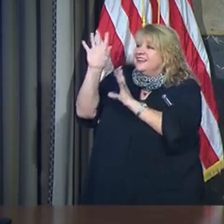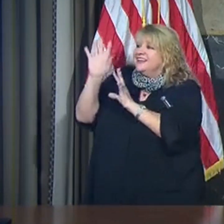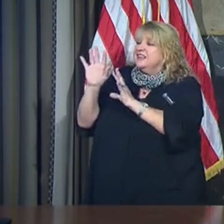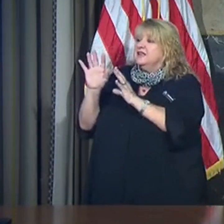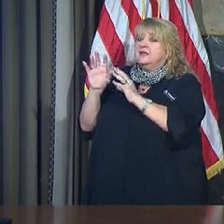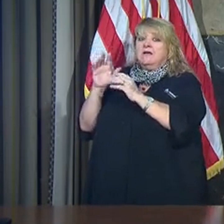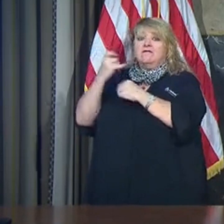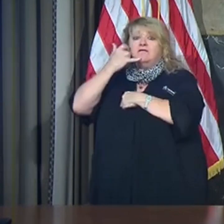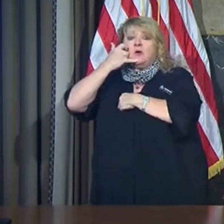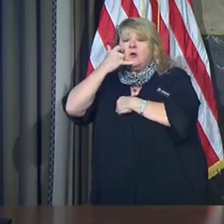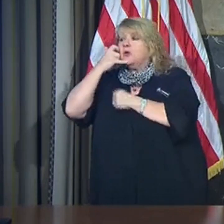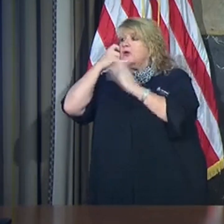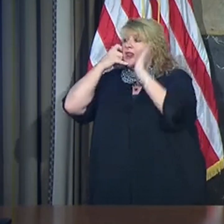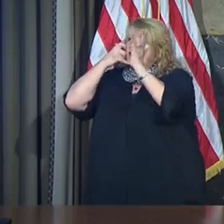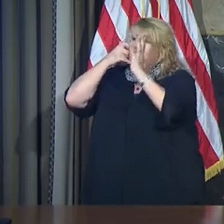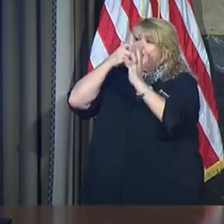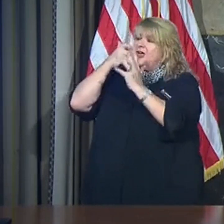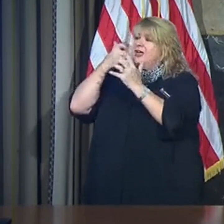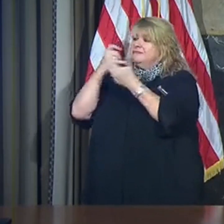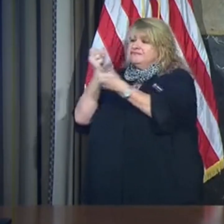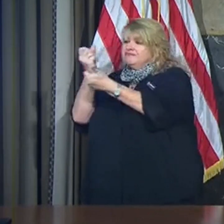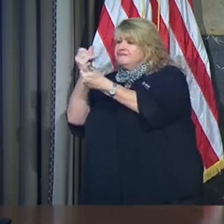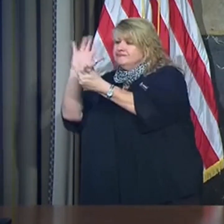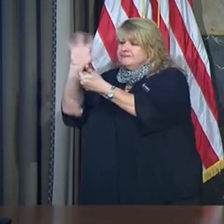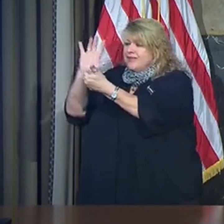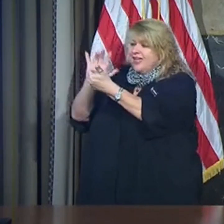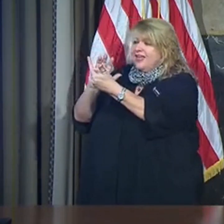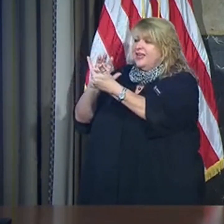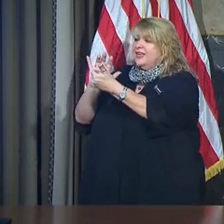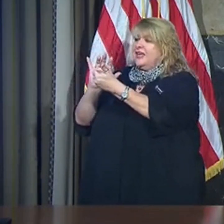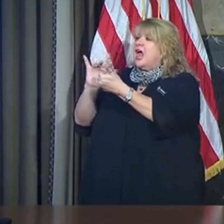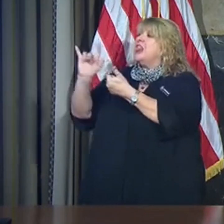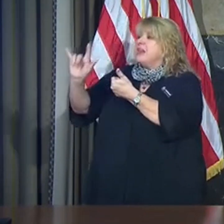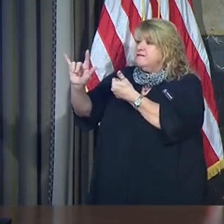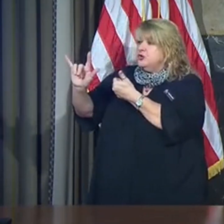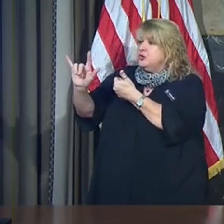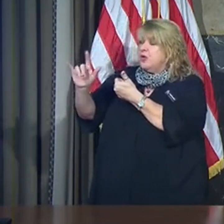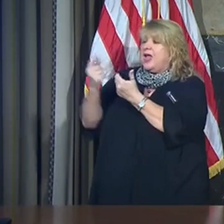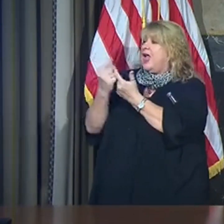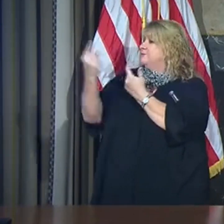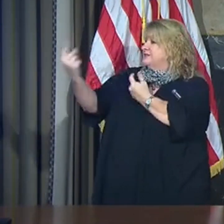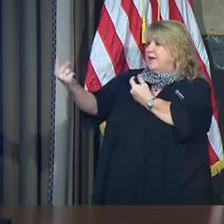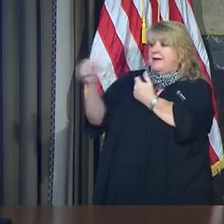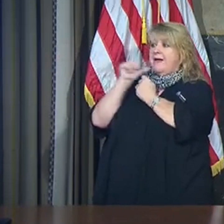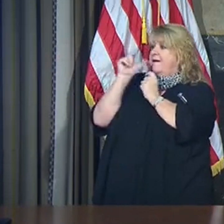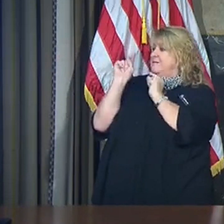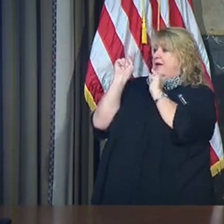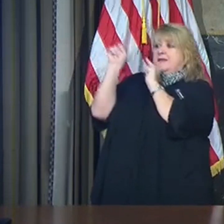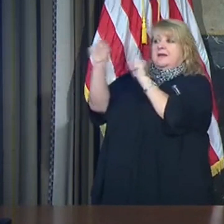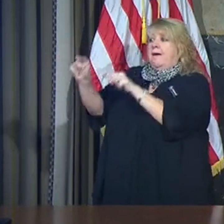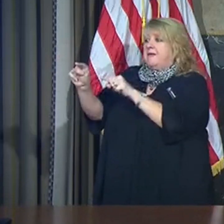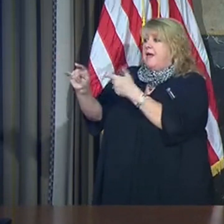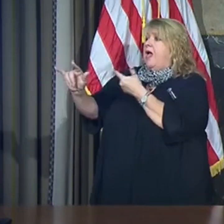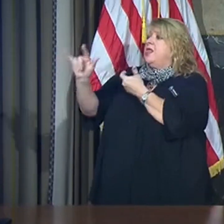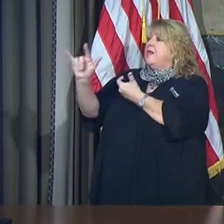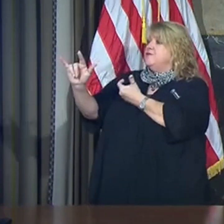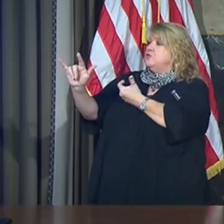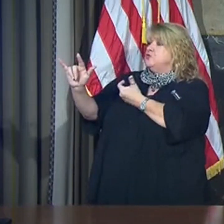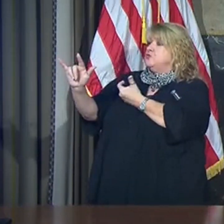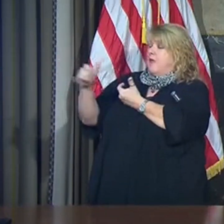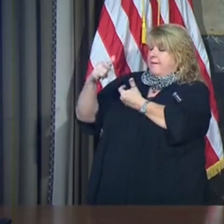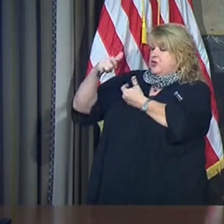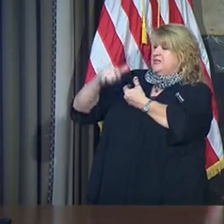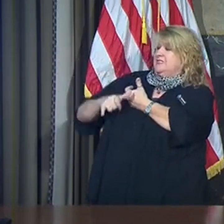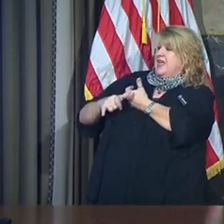Tell them you're here. And tell them because you love them, you're going to stay away and you're going to wear a mask and you're going to do it for them.